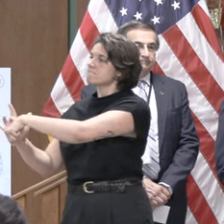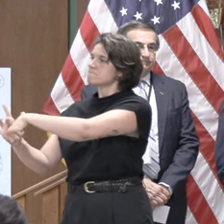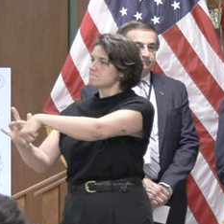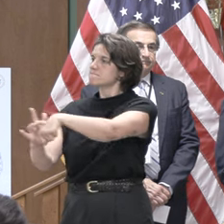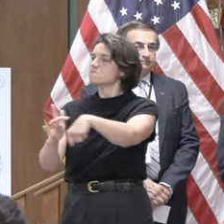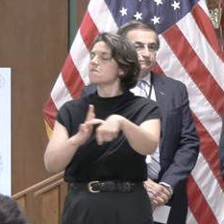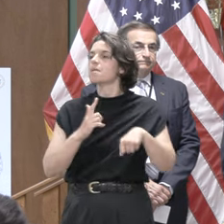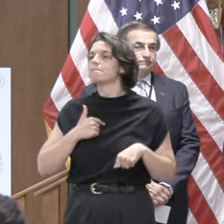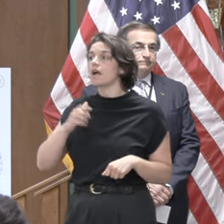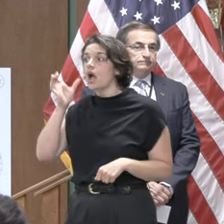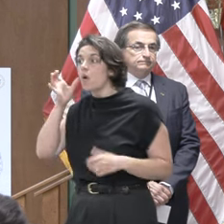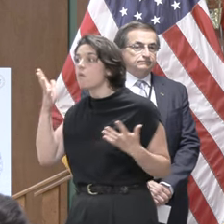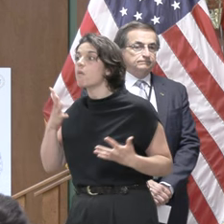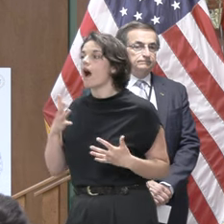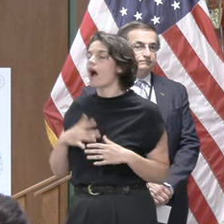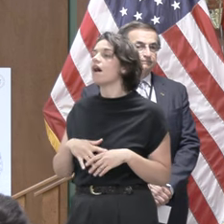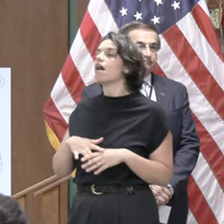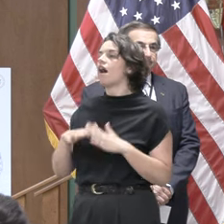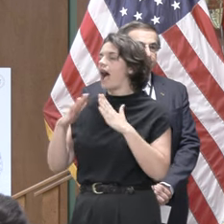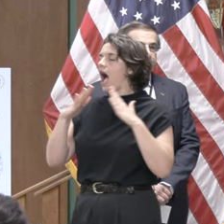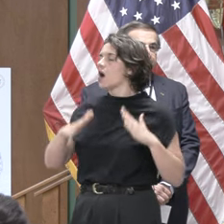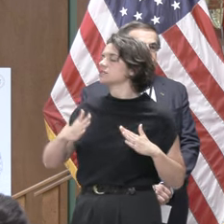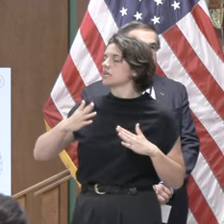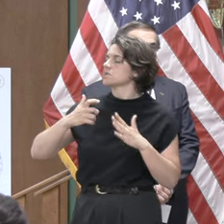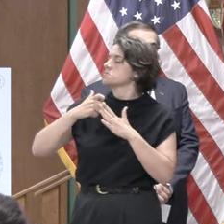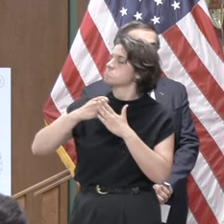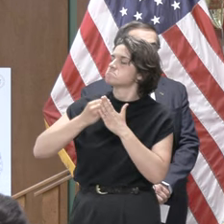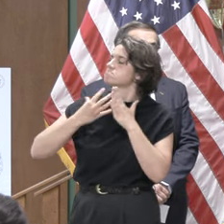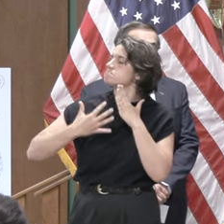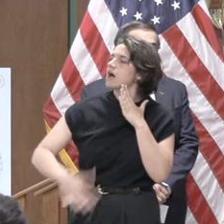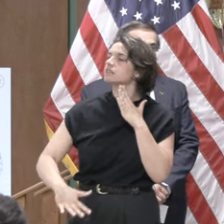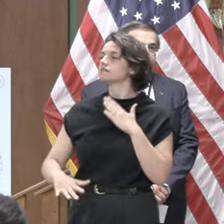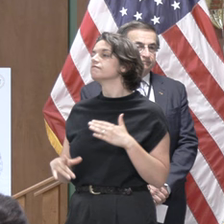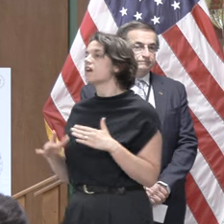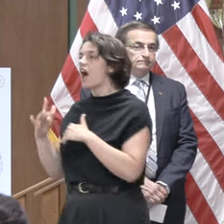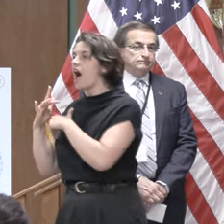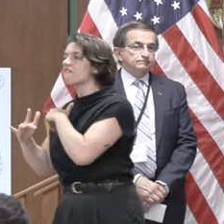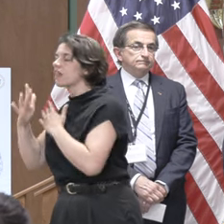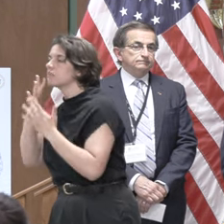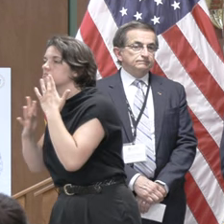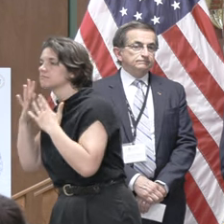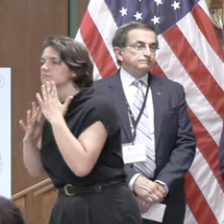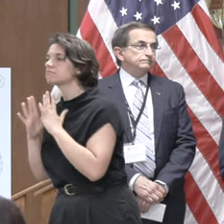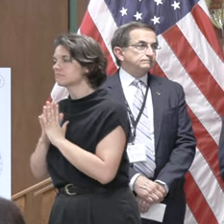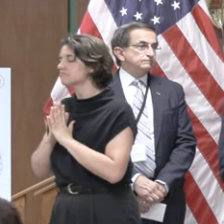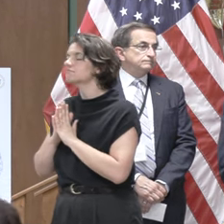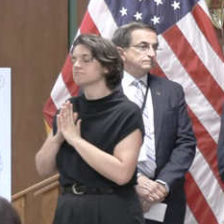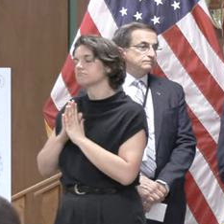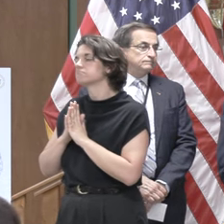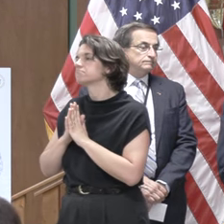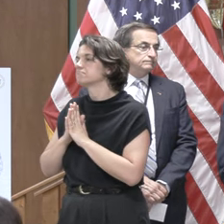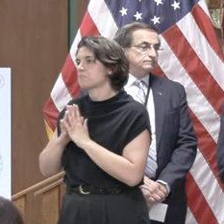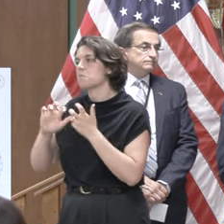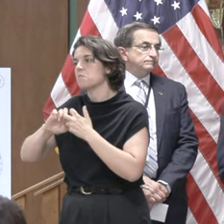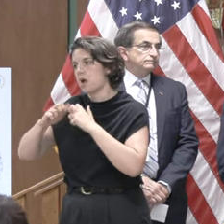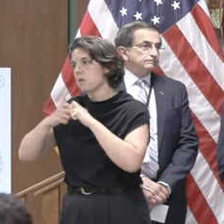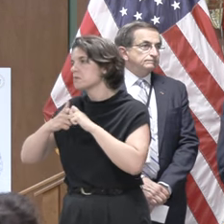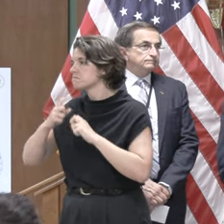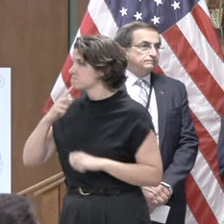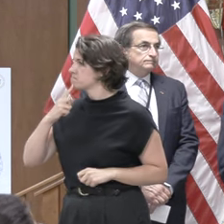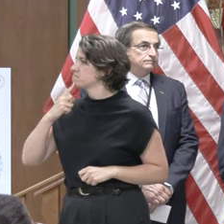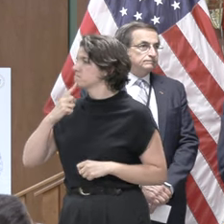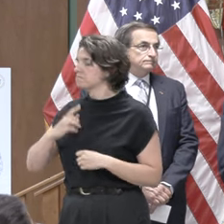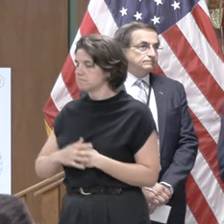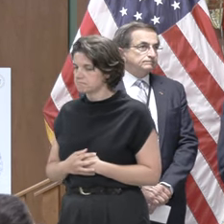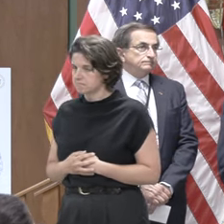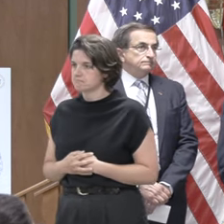of housing is too low and this is a serious economic threat to our state it makes it more difficult to retrain